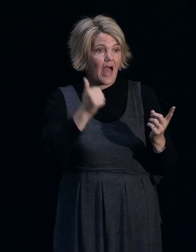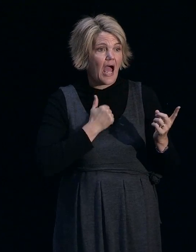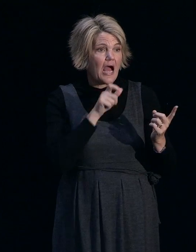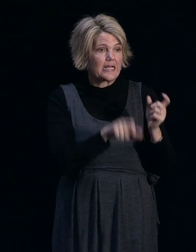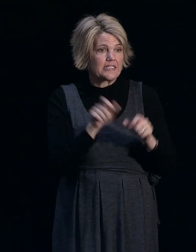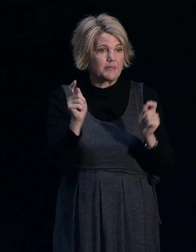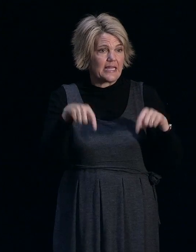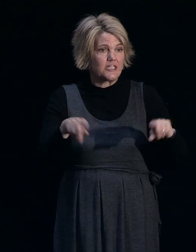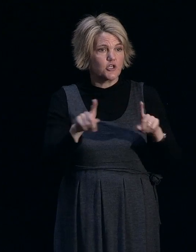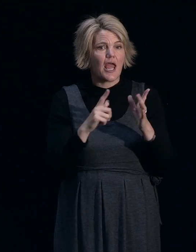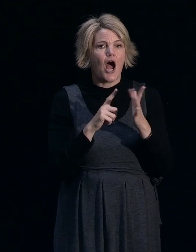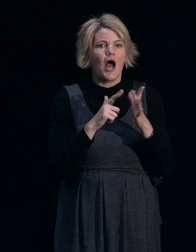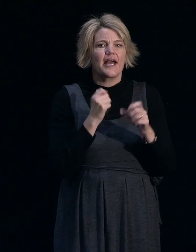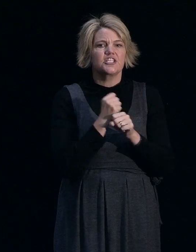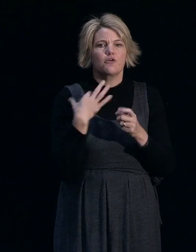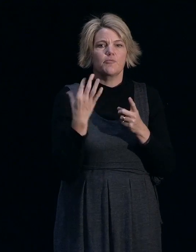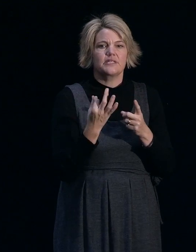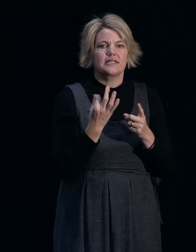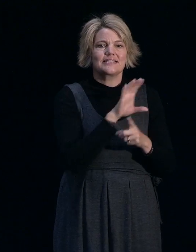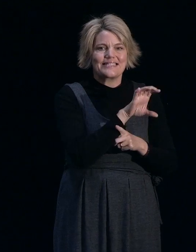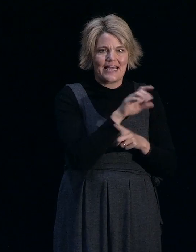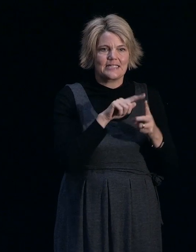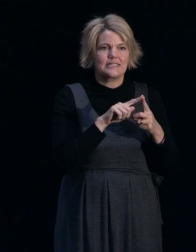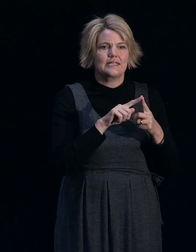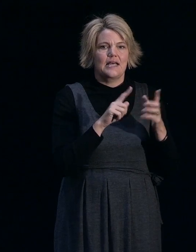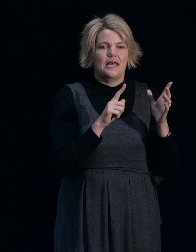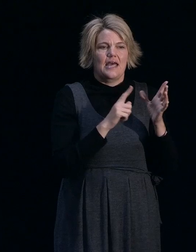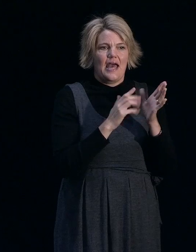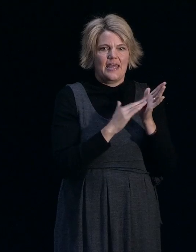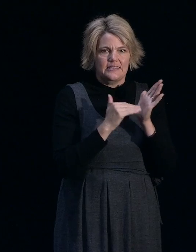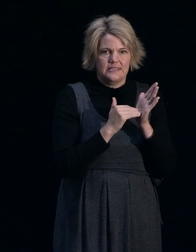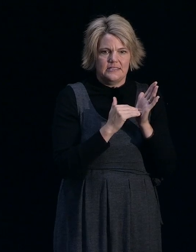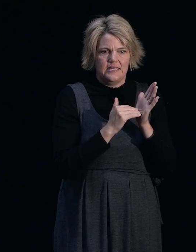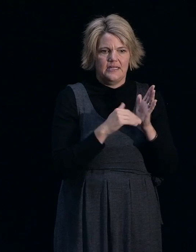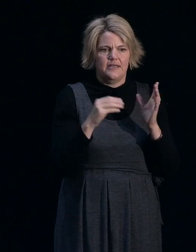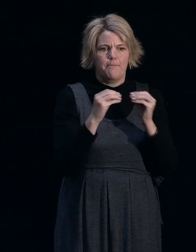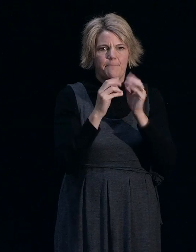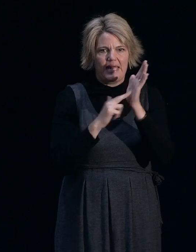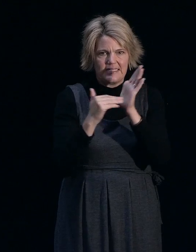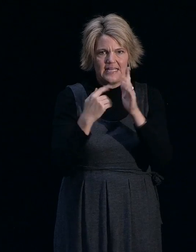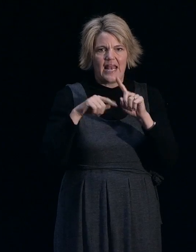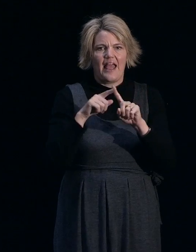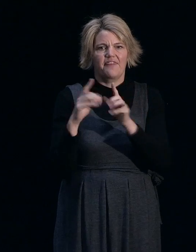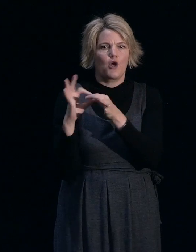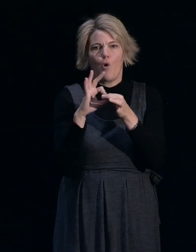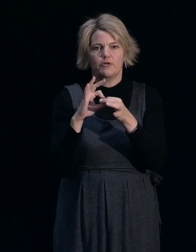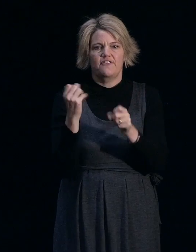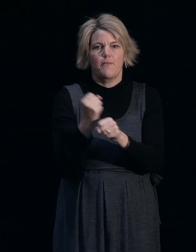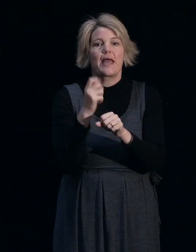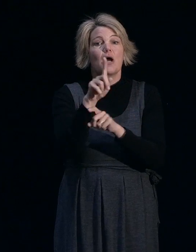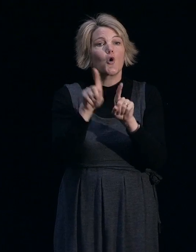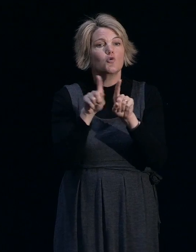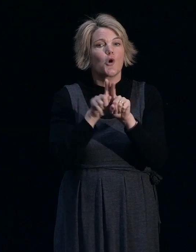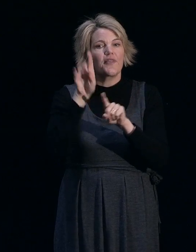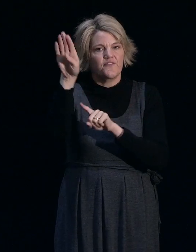represents State, NZI, ASB, BNZ and the cooperative bank and we're also AMI going forward. So